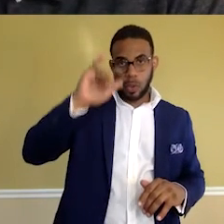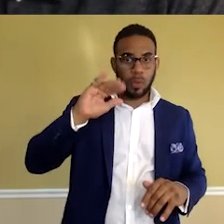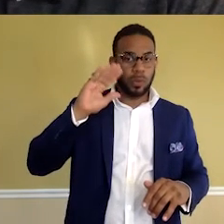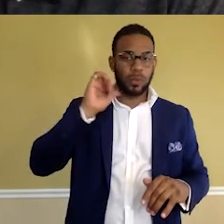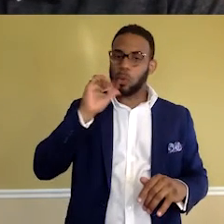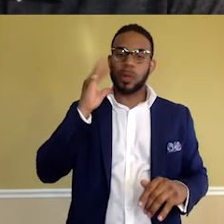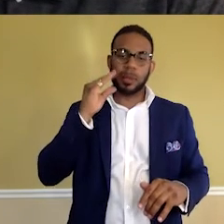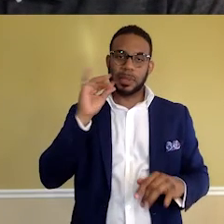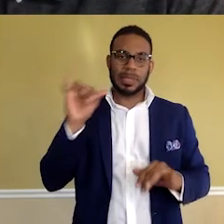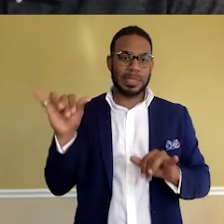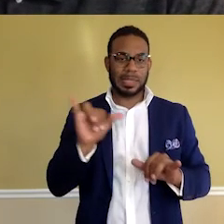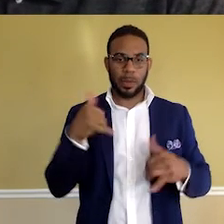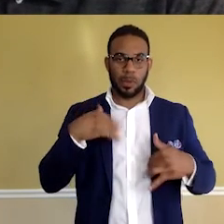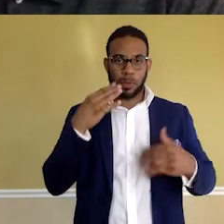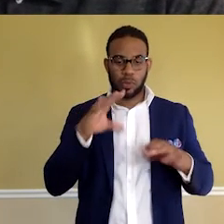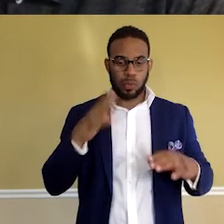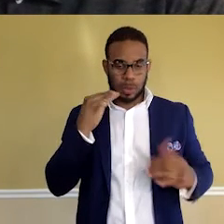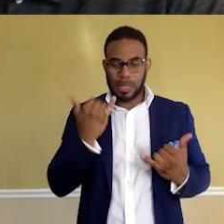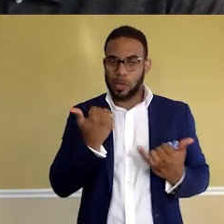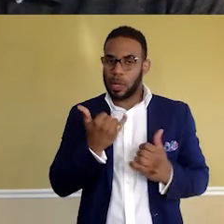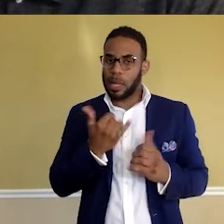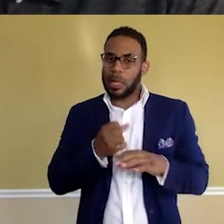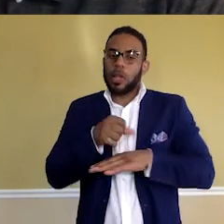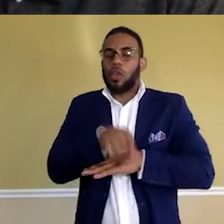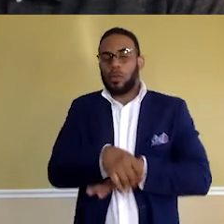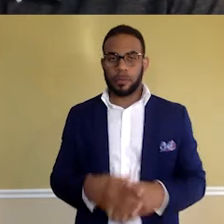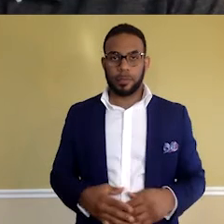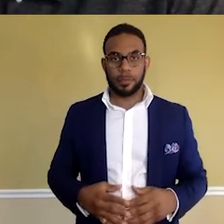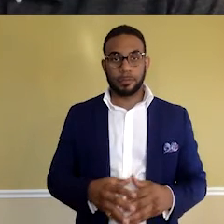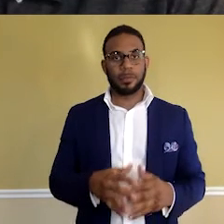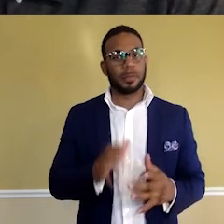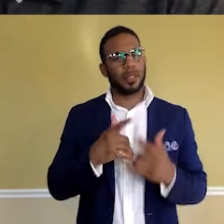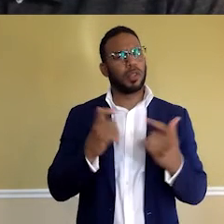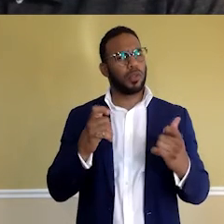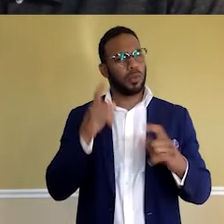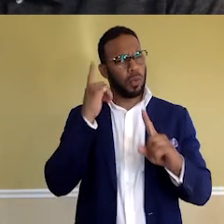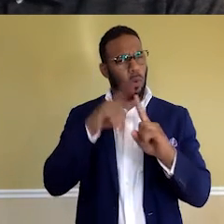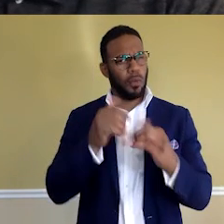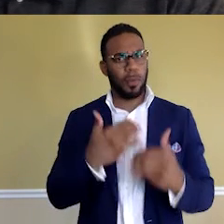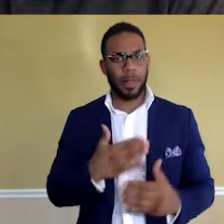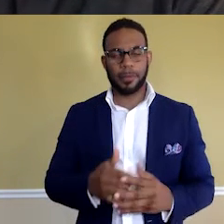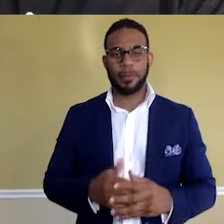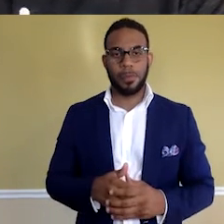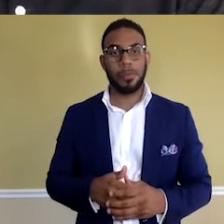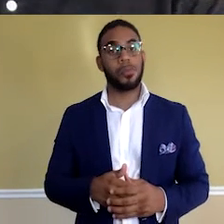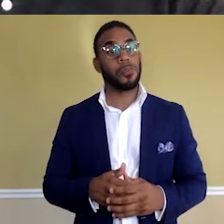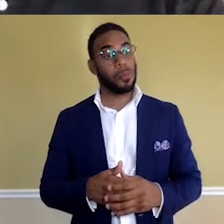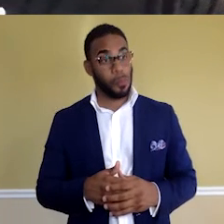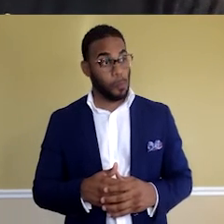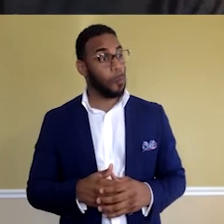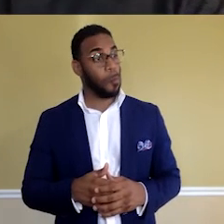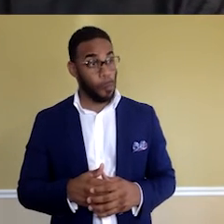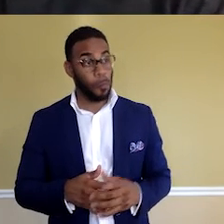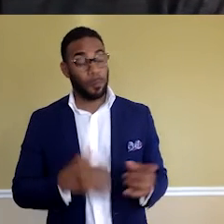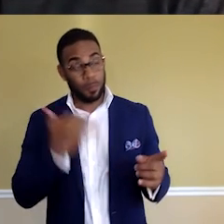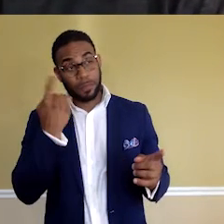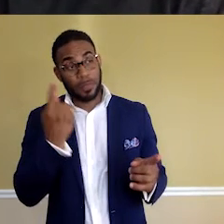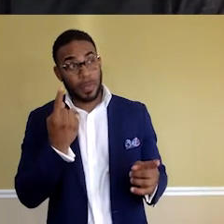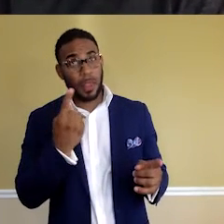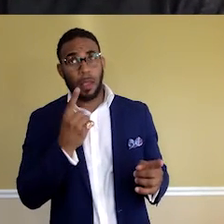social unrest that we're doing right now to try to get over that hump. That is a huge goal of mine. And if someone was new in the